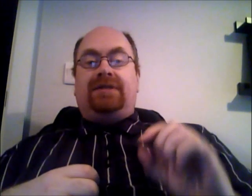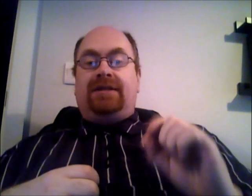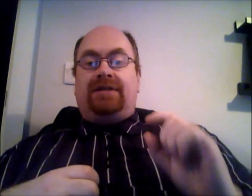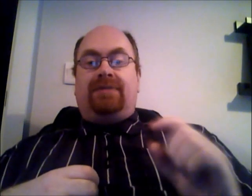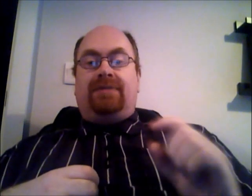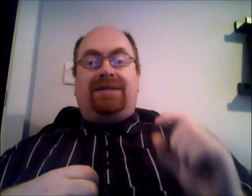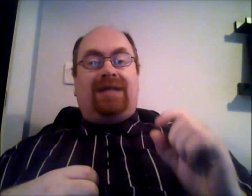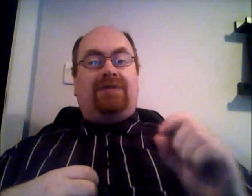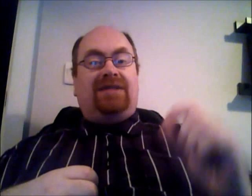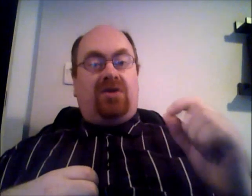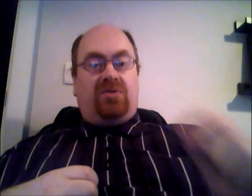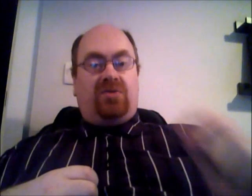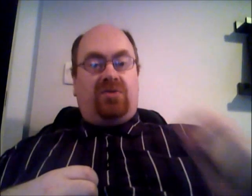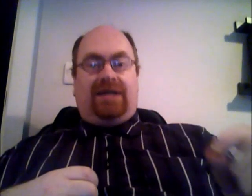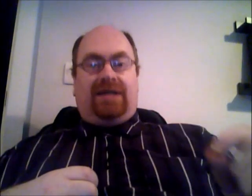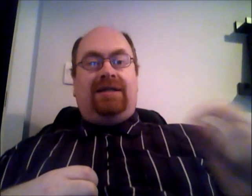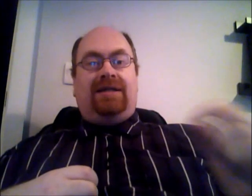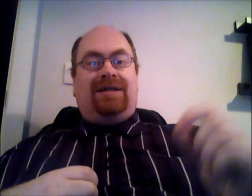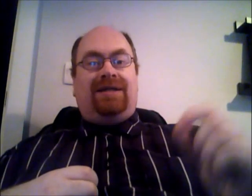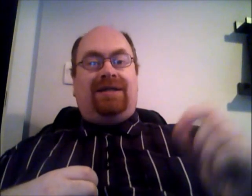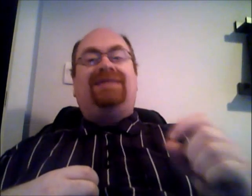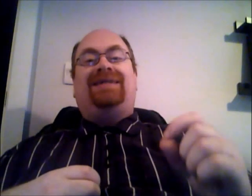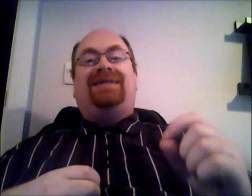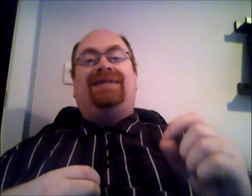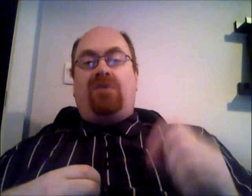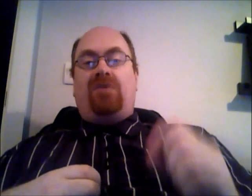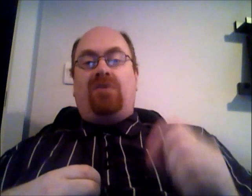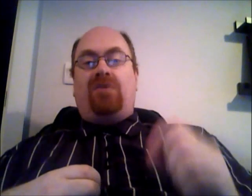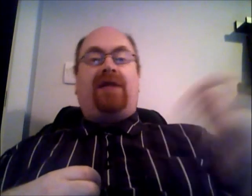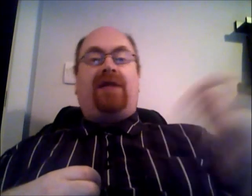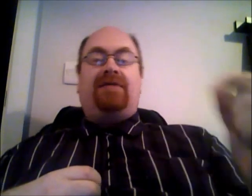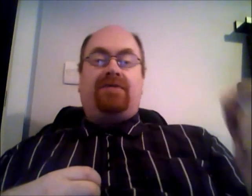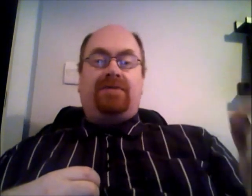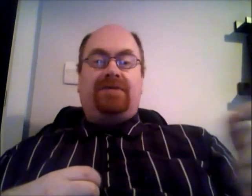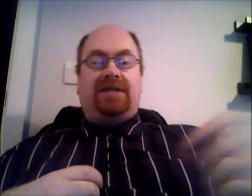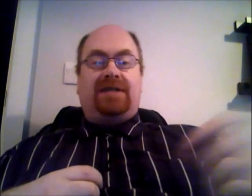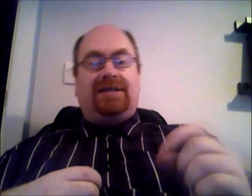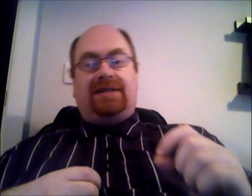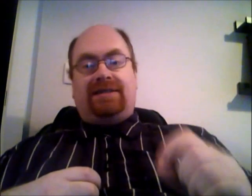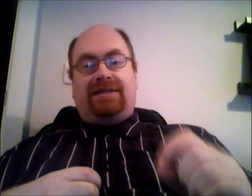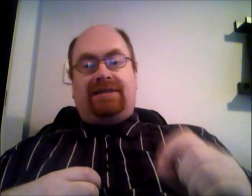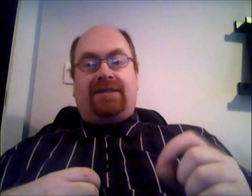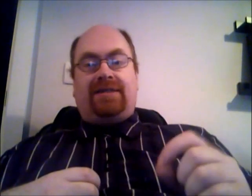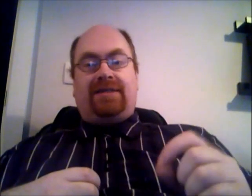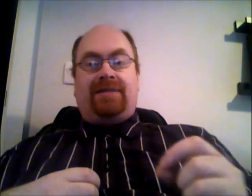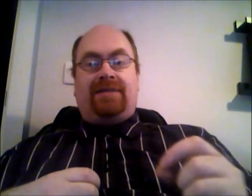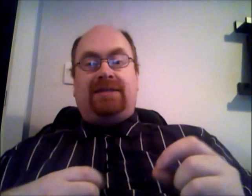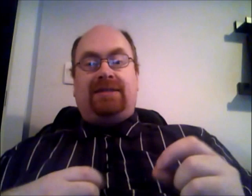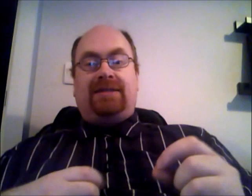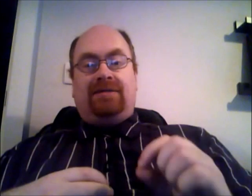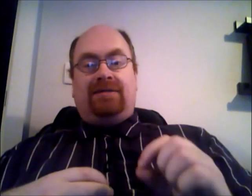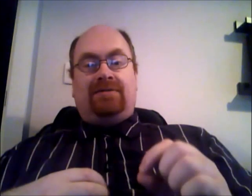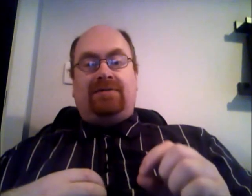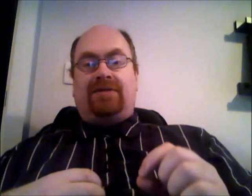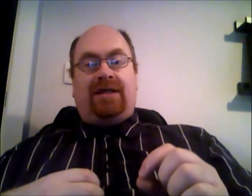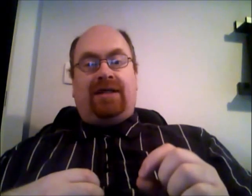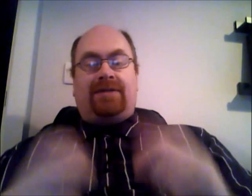Dublin County only in 1994 they were removed in 1997 because people basically were crying about it